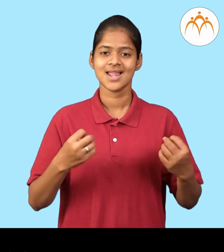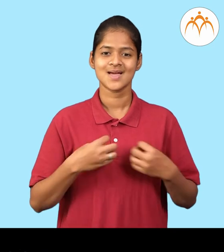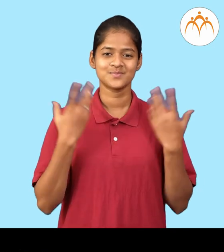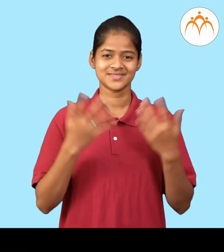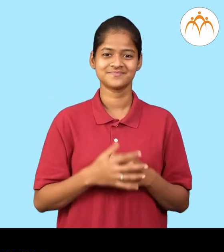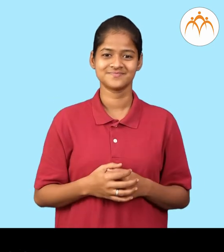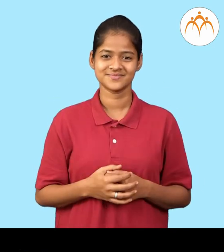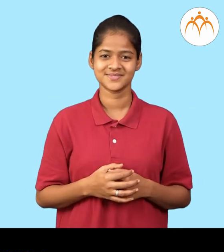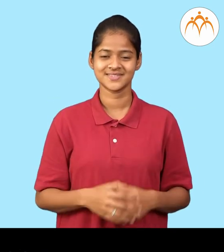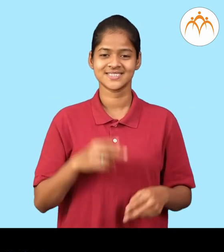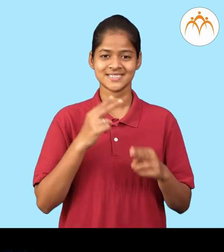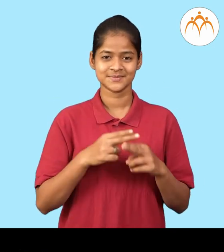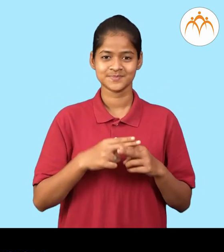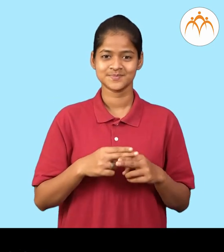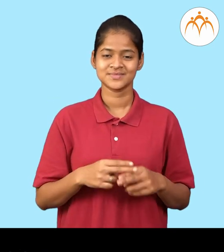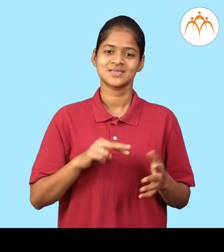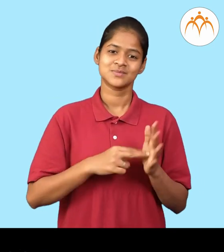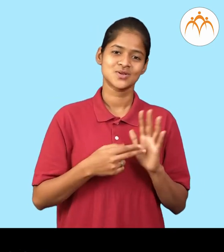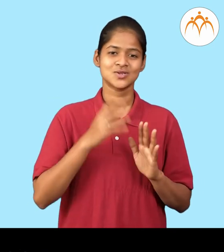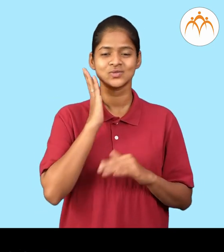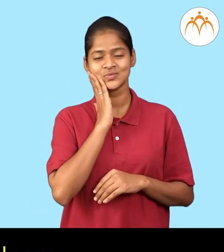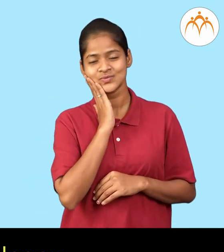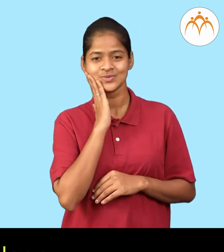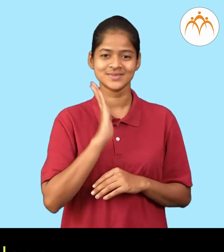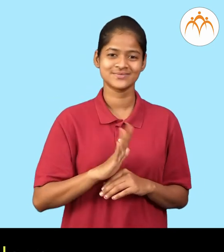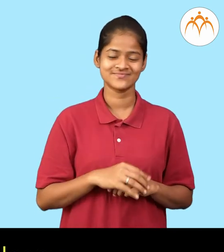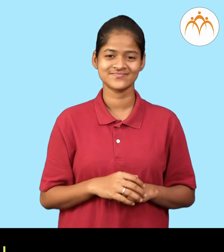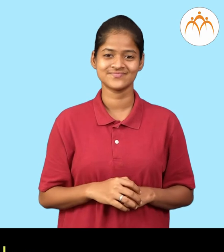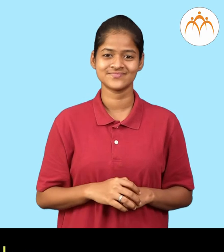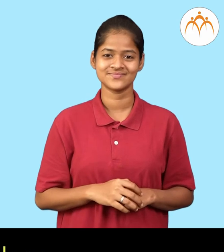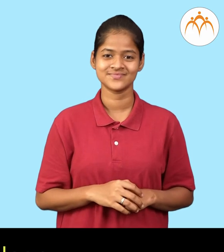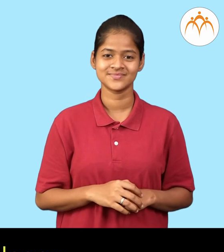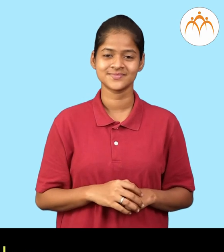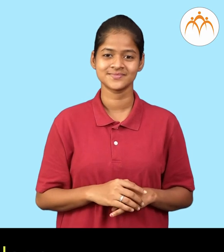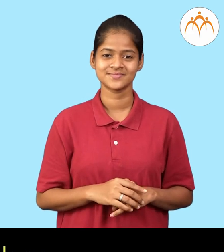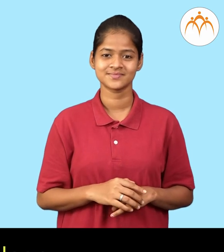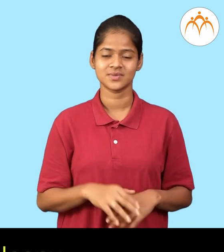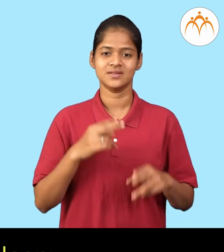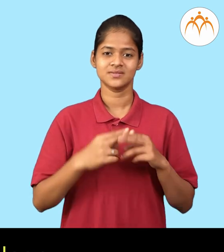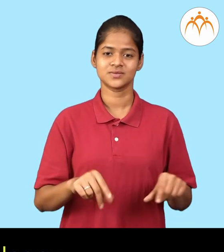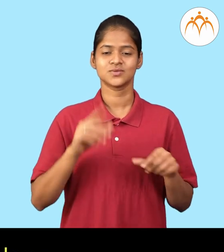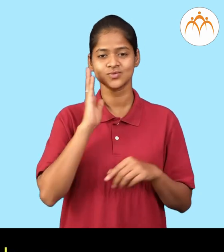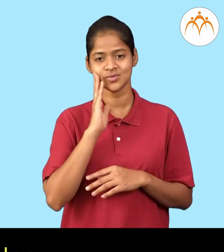means happy. Drowsy means sleepy. Sleep